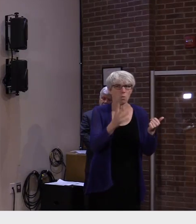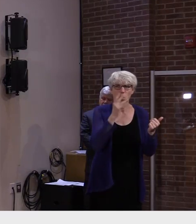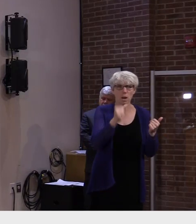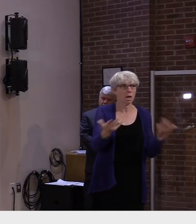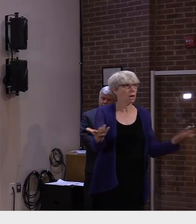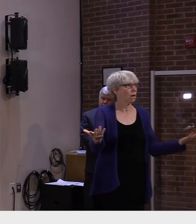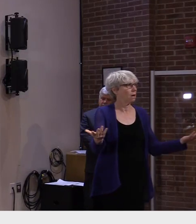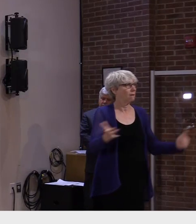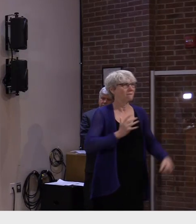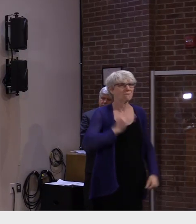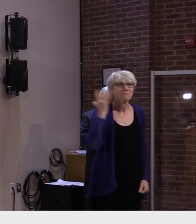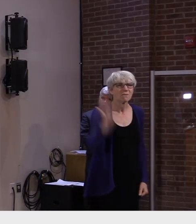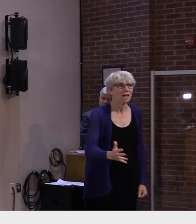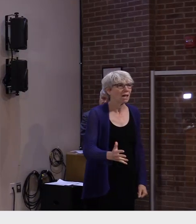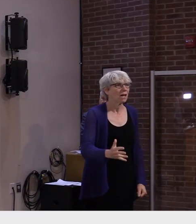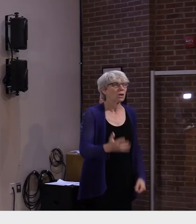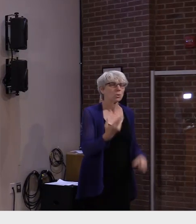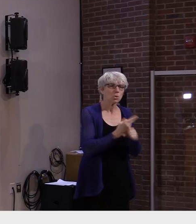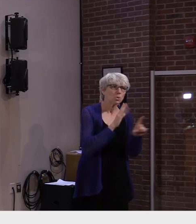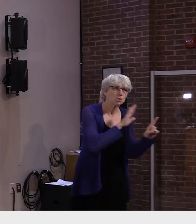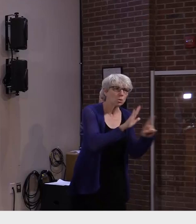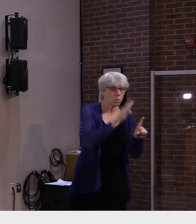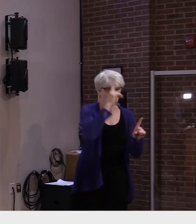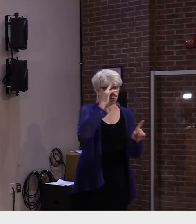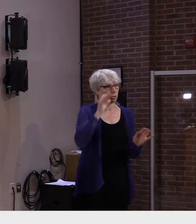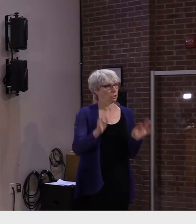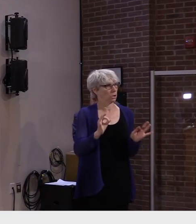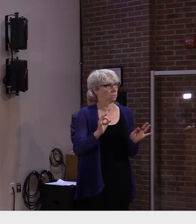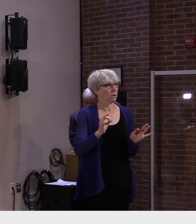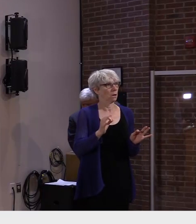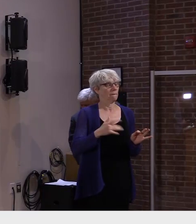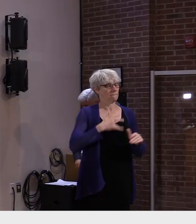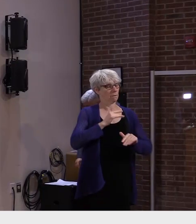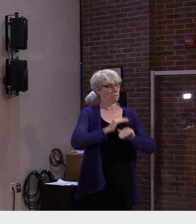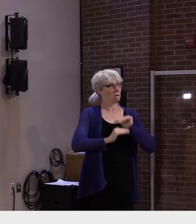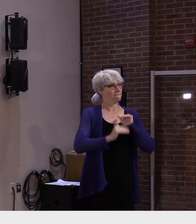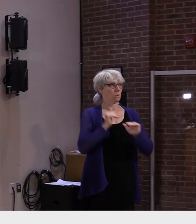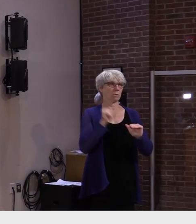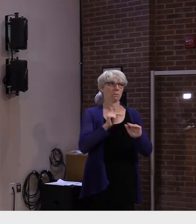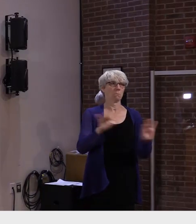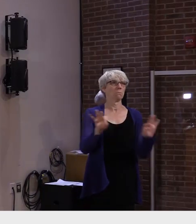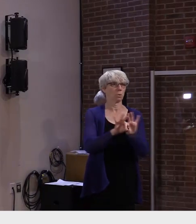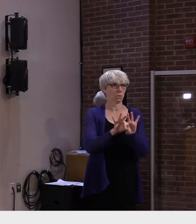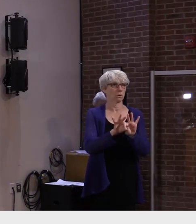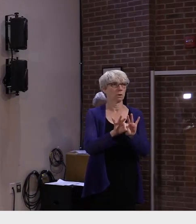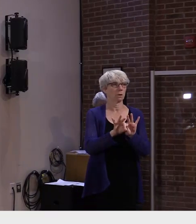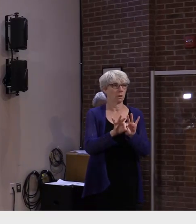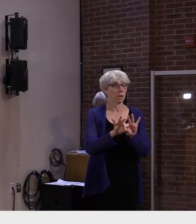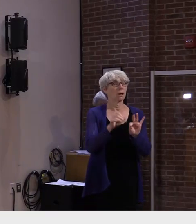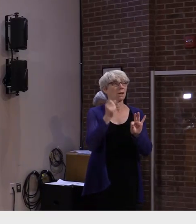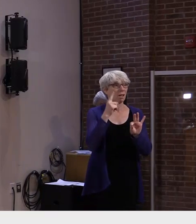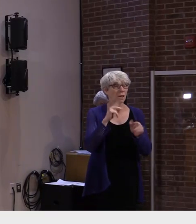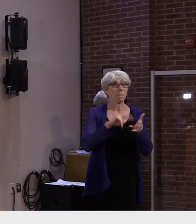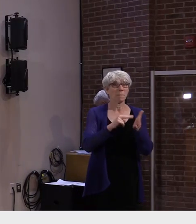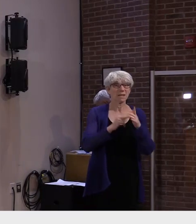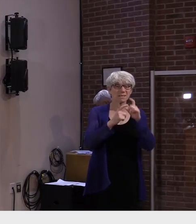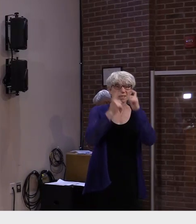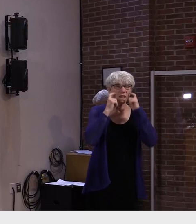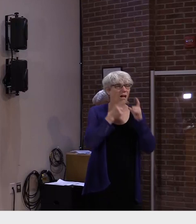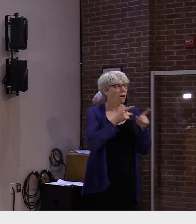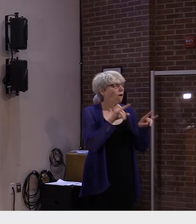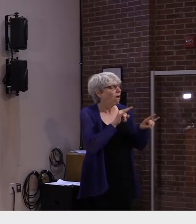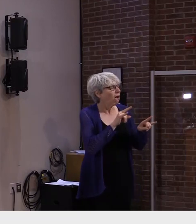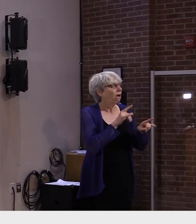do what makes sense for you and your personal comfort level and do so knowing you should not be judged for that